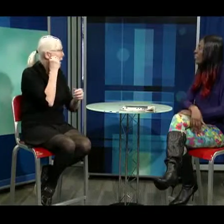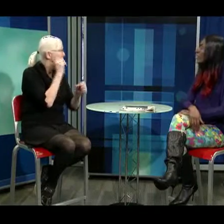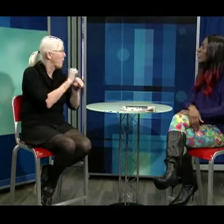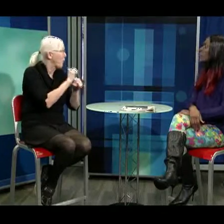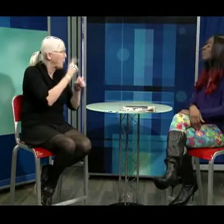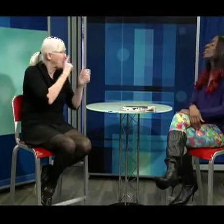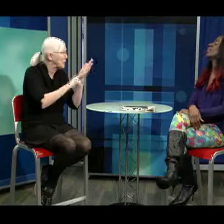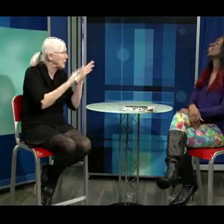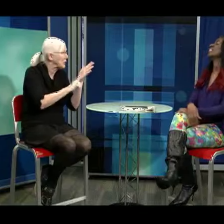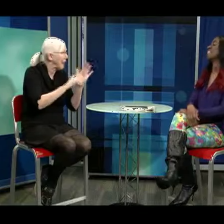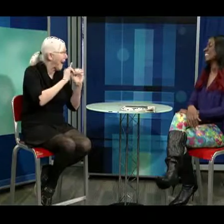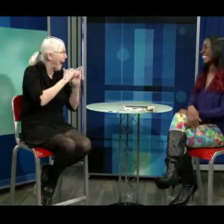Good question.